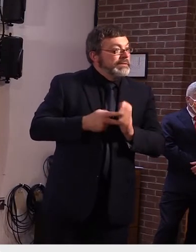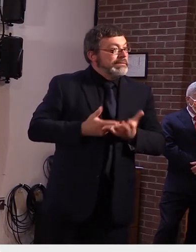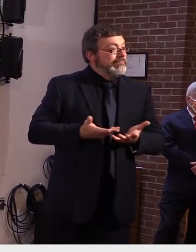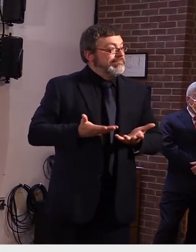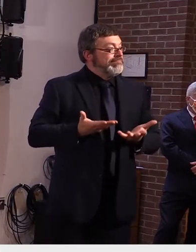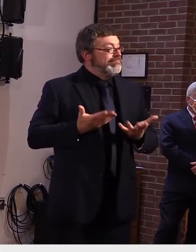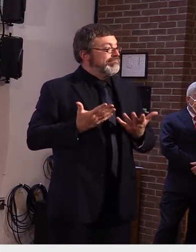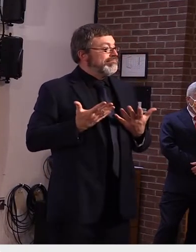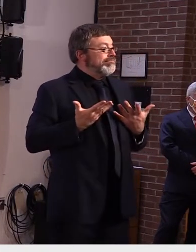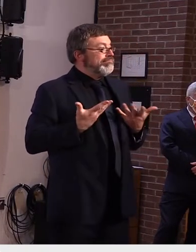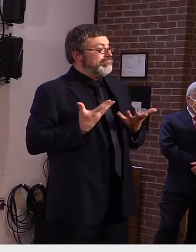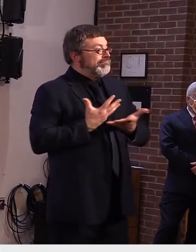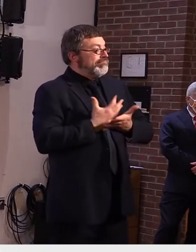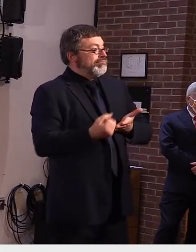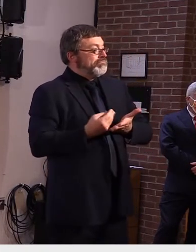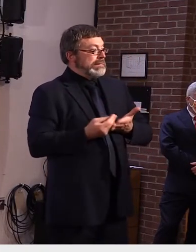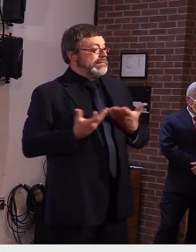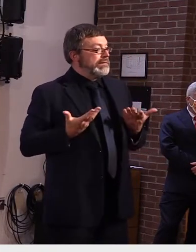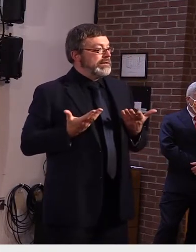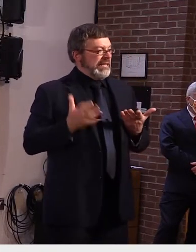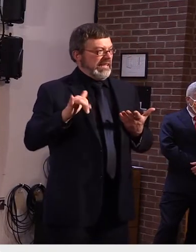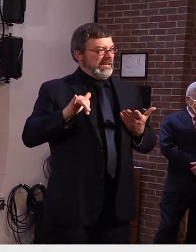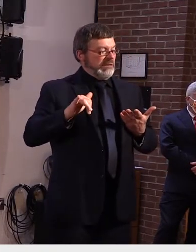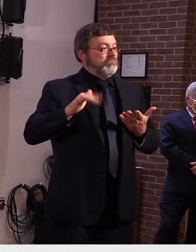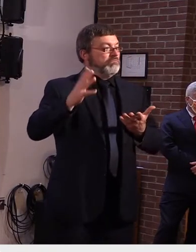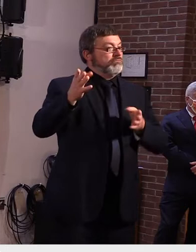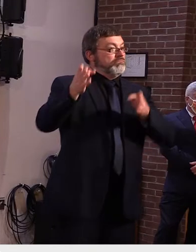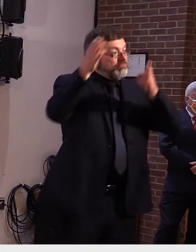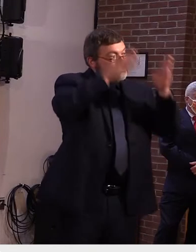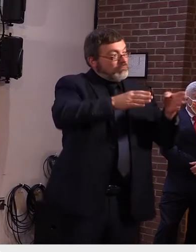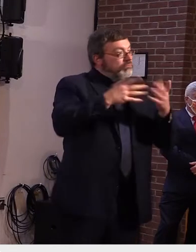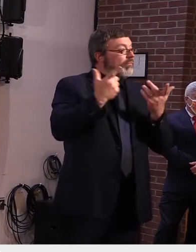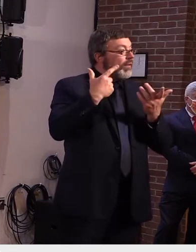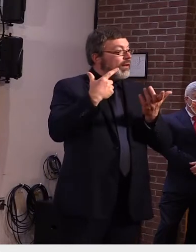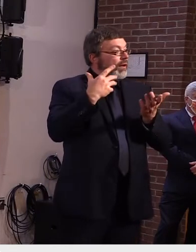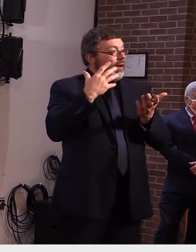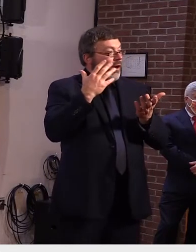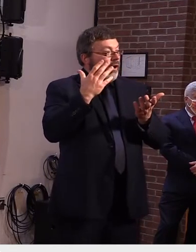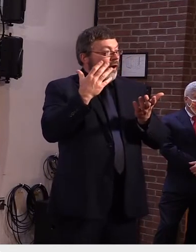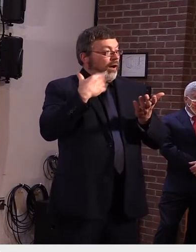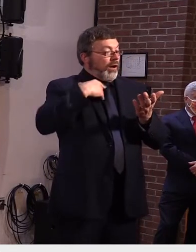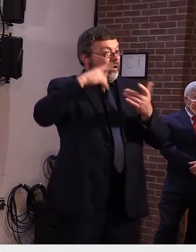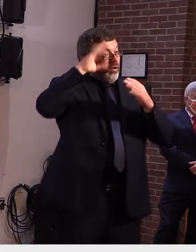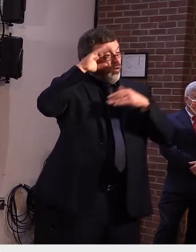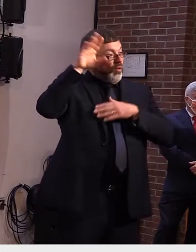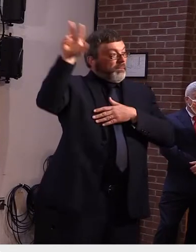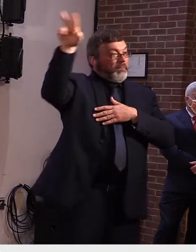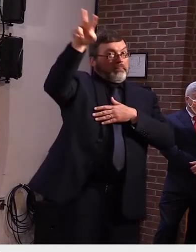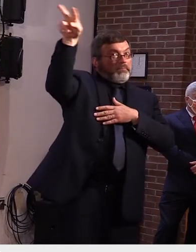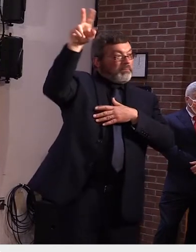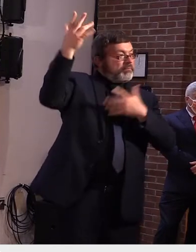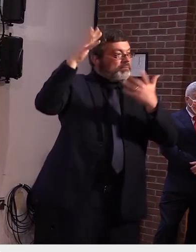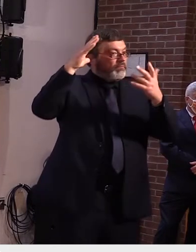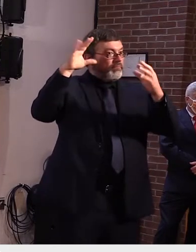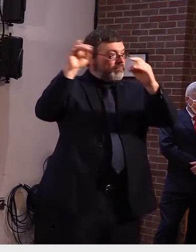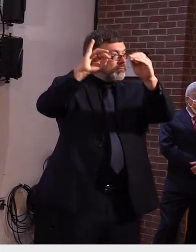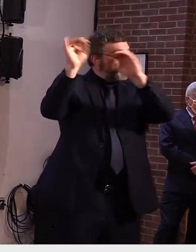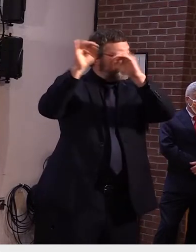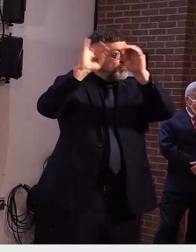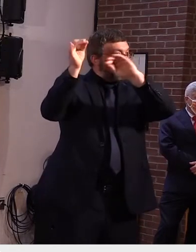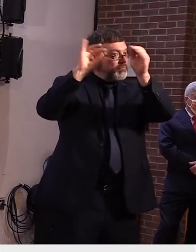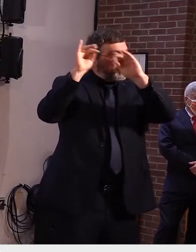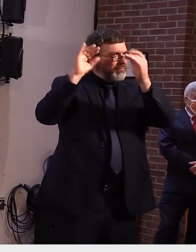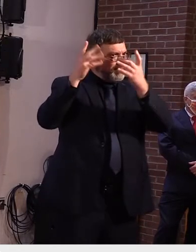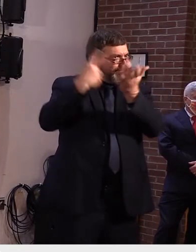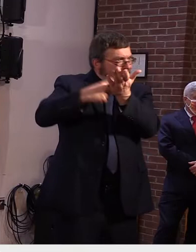are also increasing the level of communication that is going out to individuals who um one were at